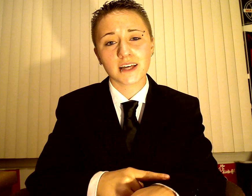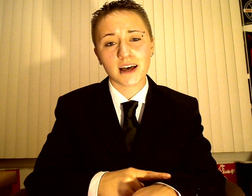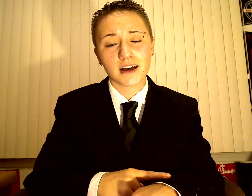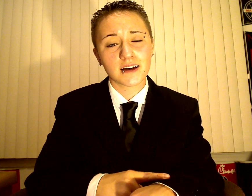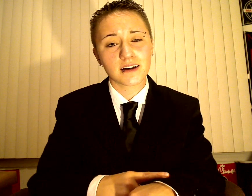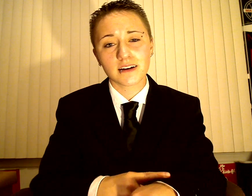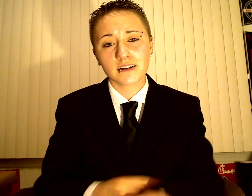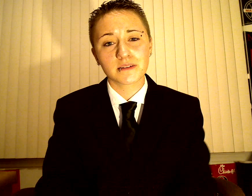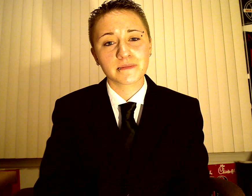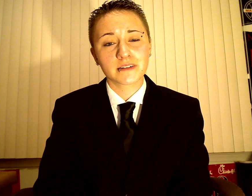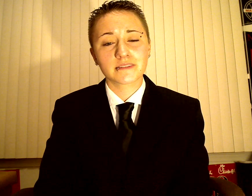time